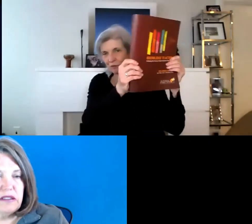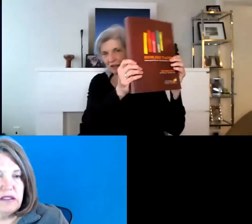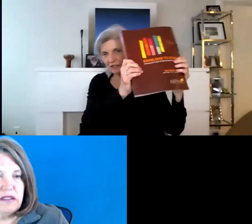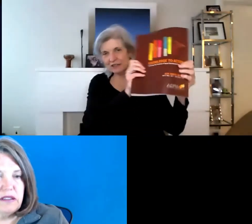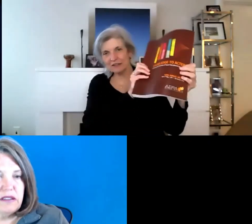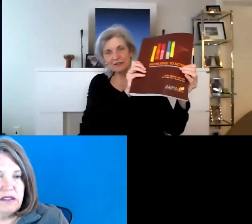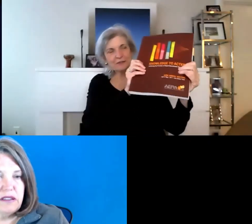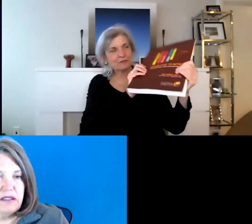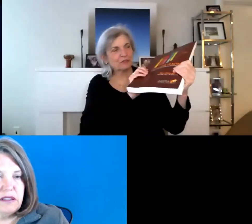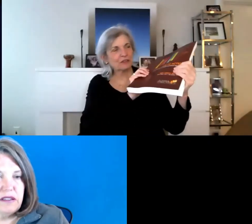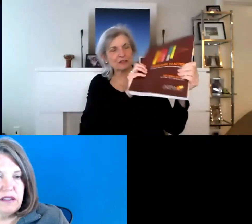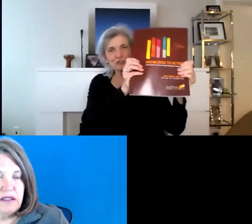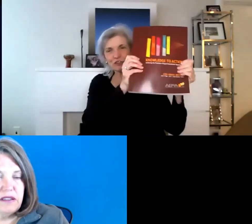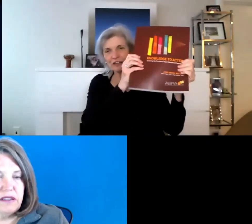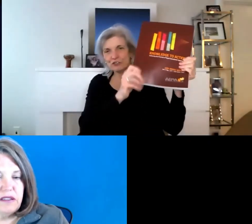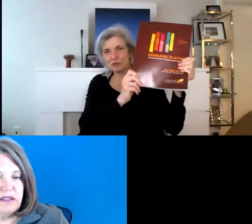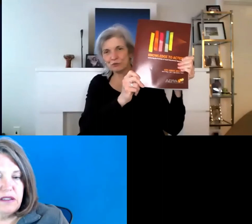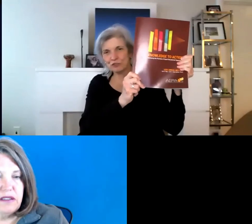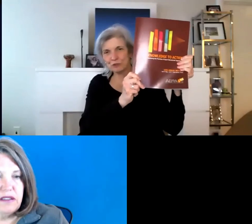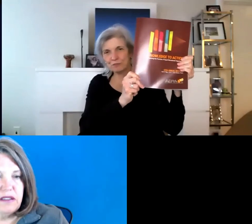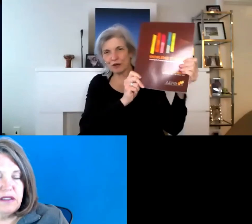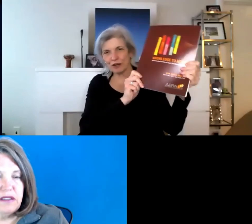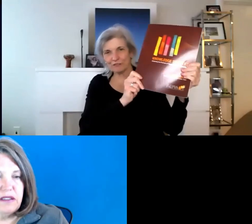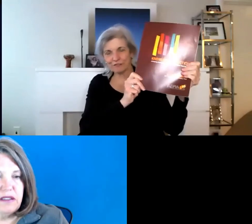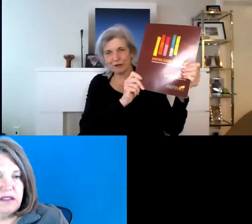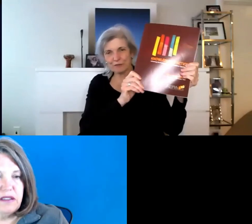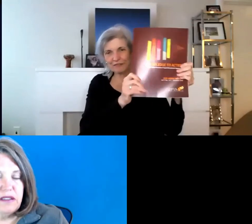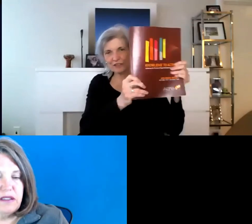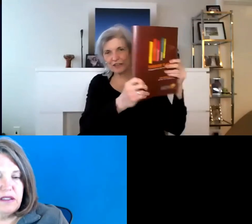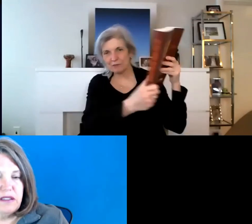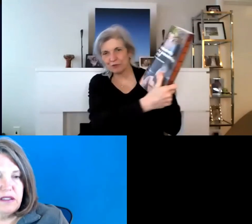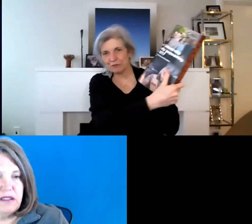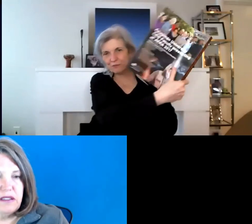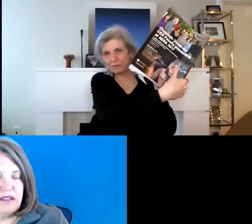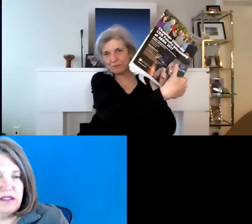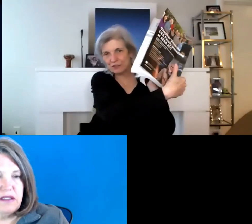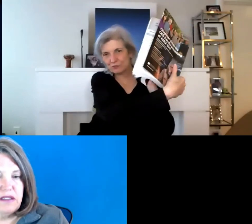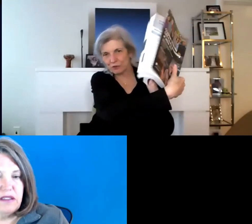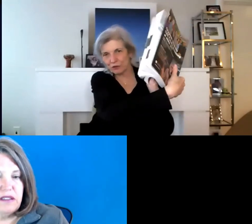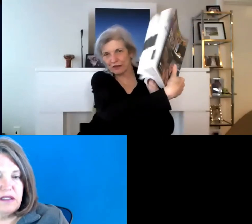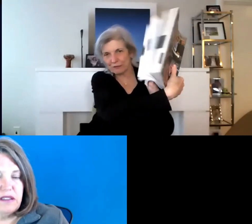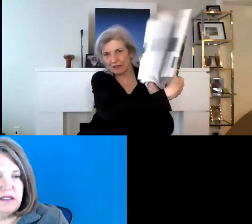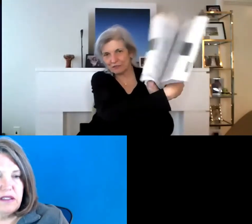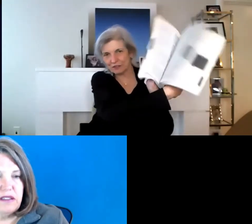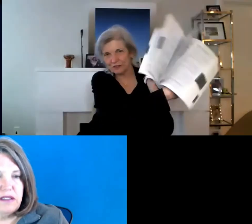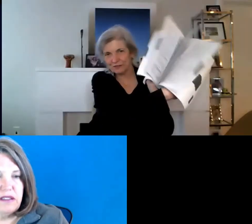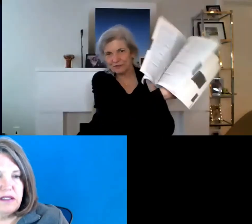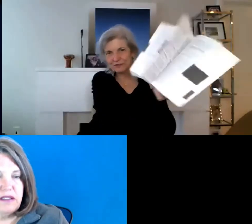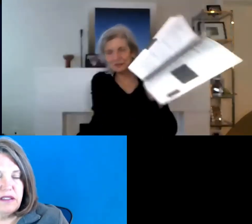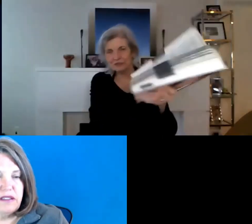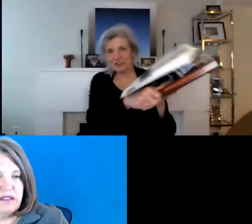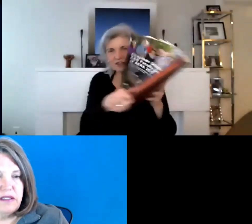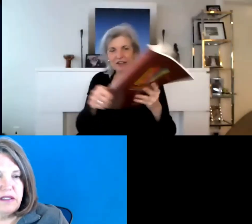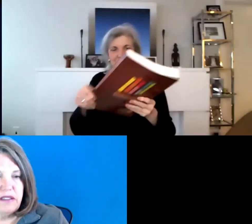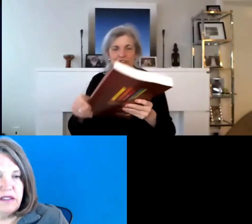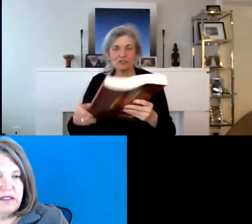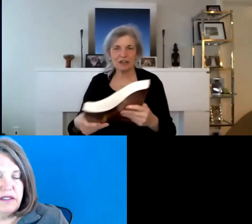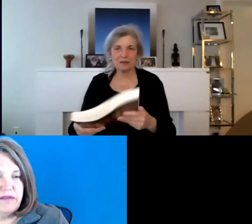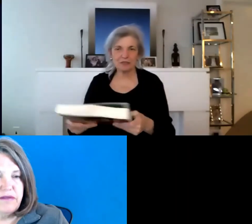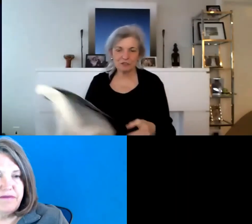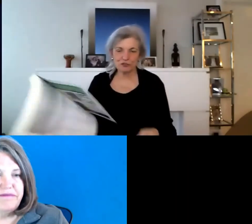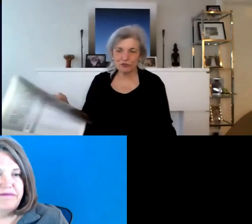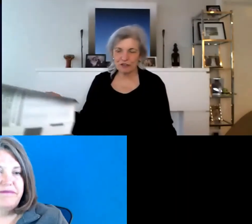but ARA decided to do part from having a print based program after decades